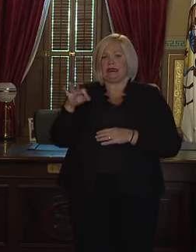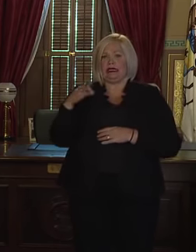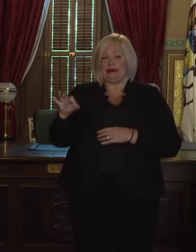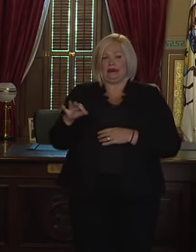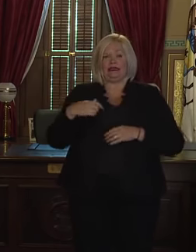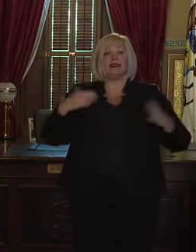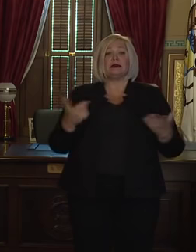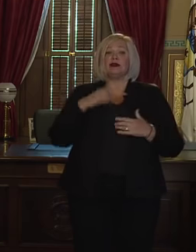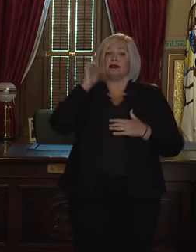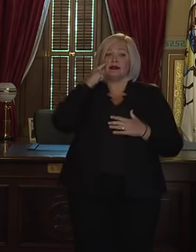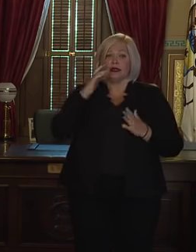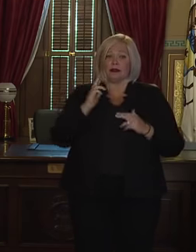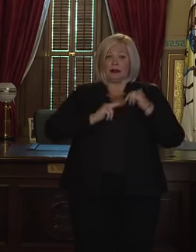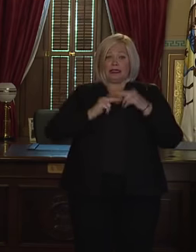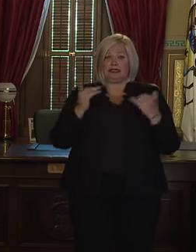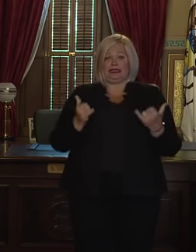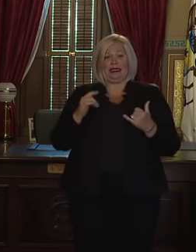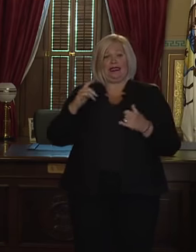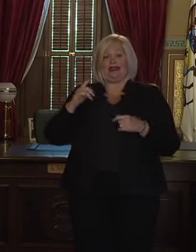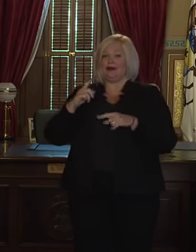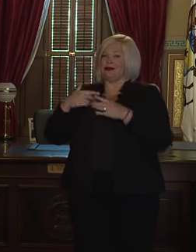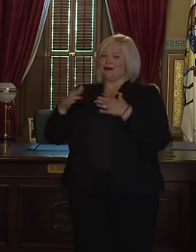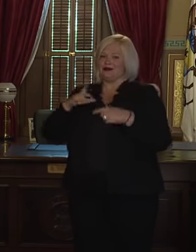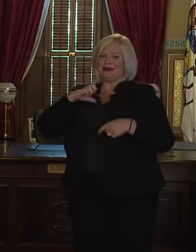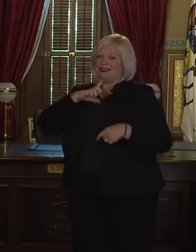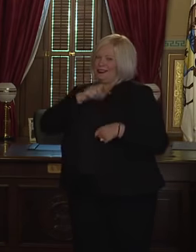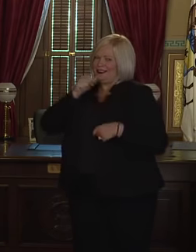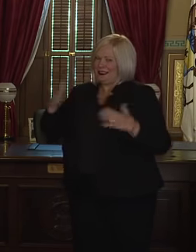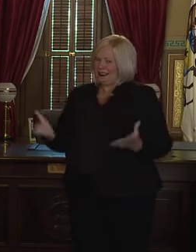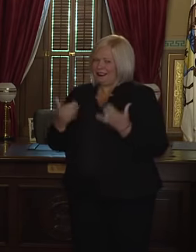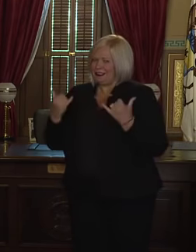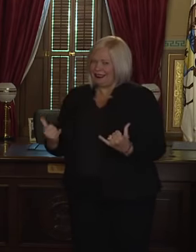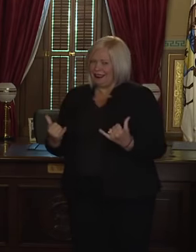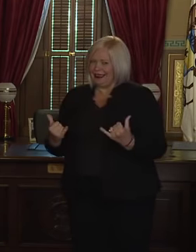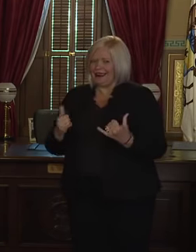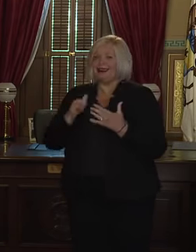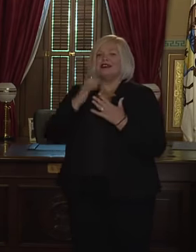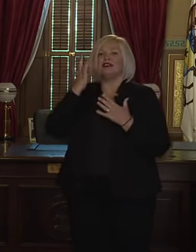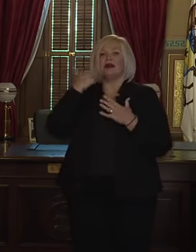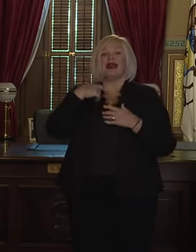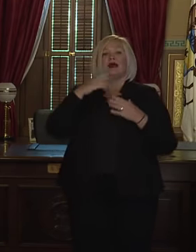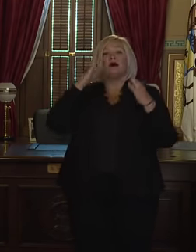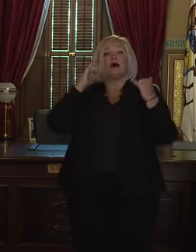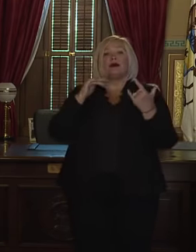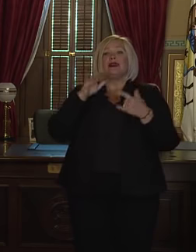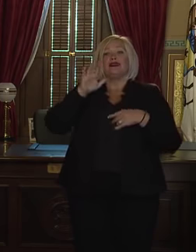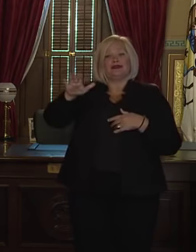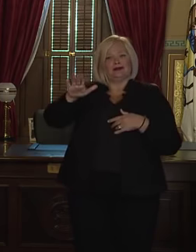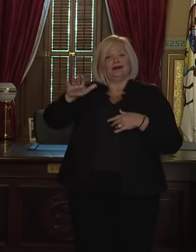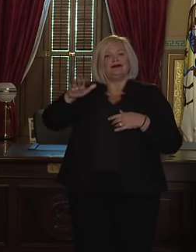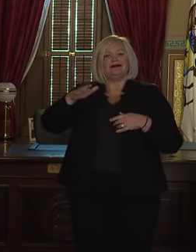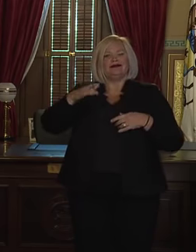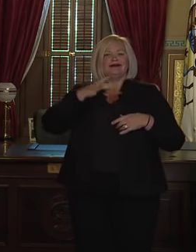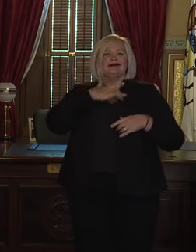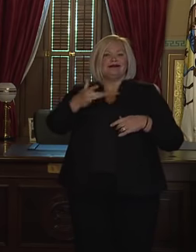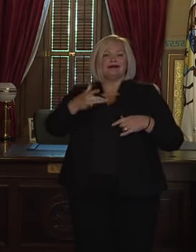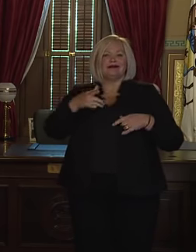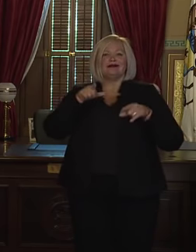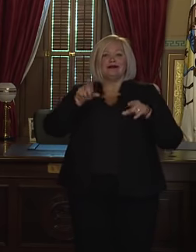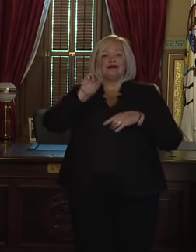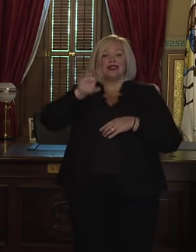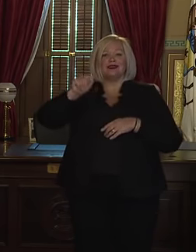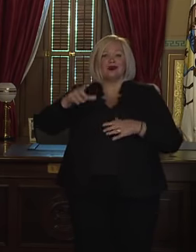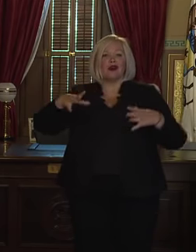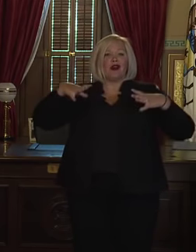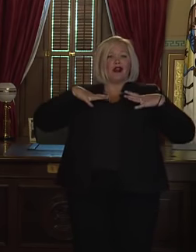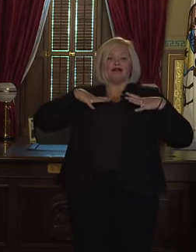today, but the legislature is not. That's why I'm hoping that they will cancel their October recess and get